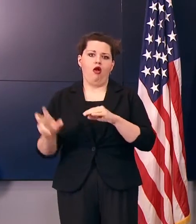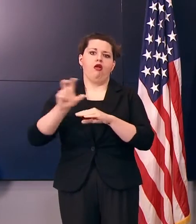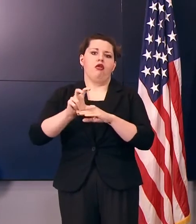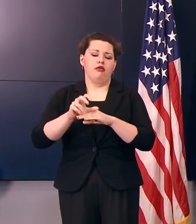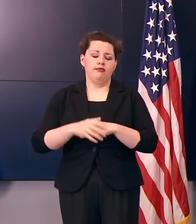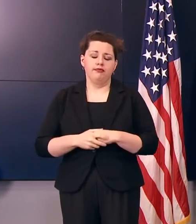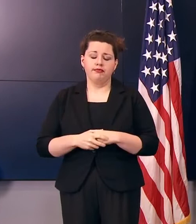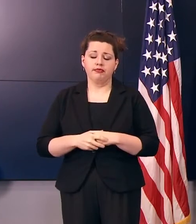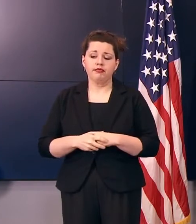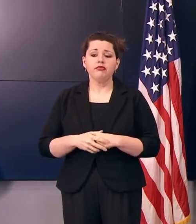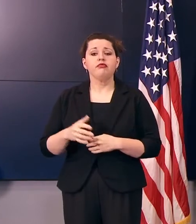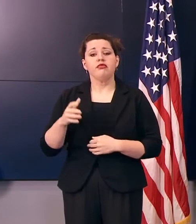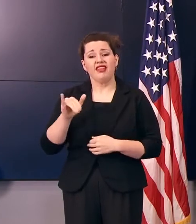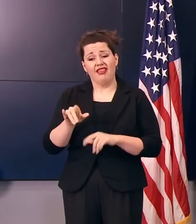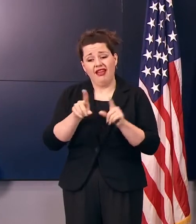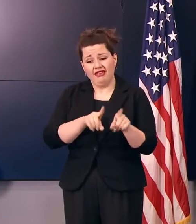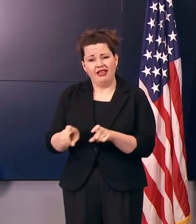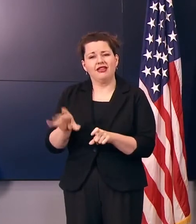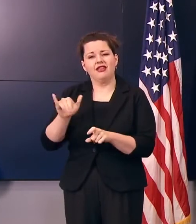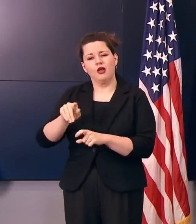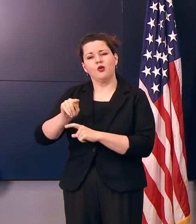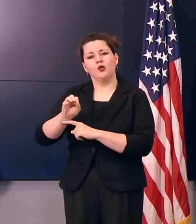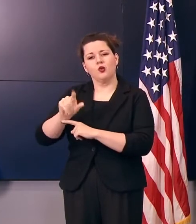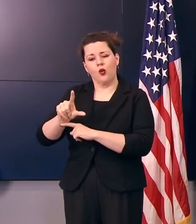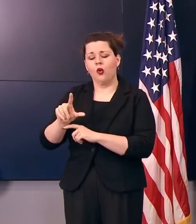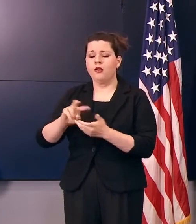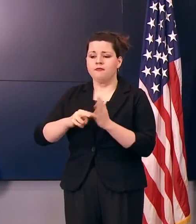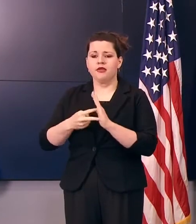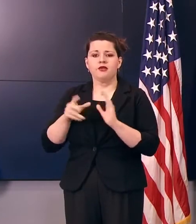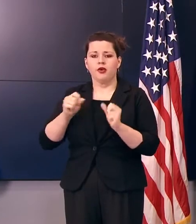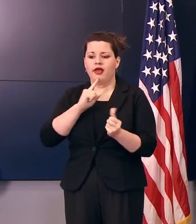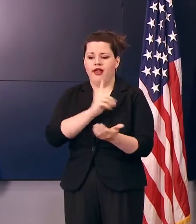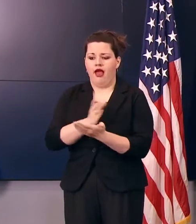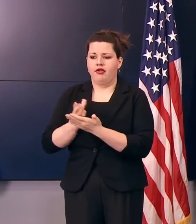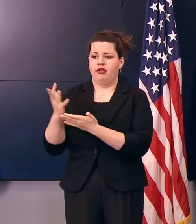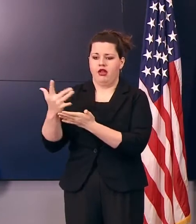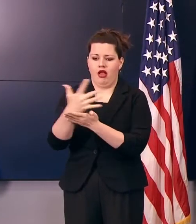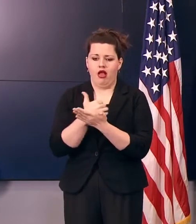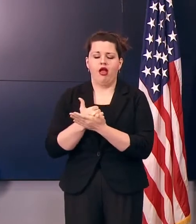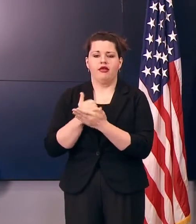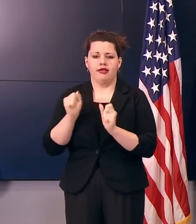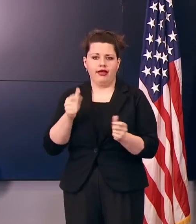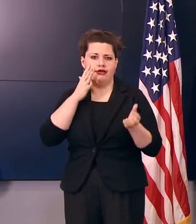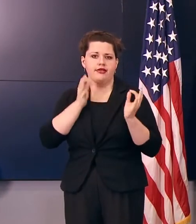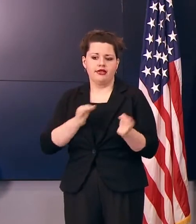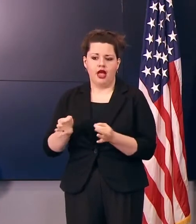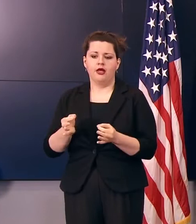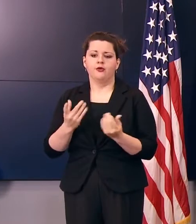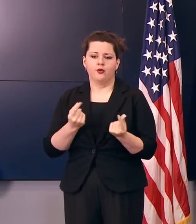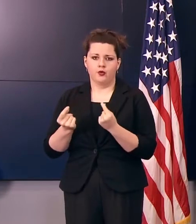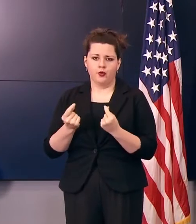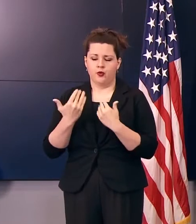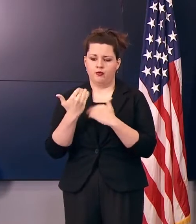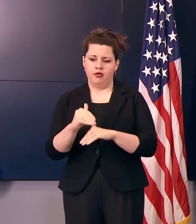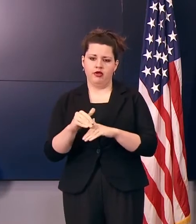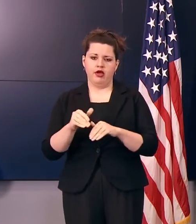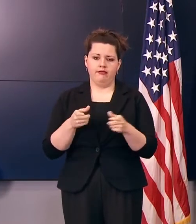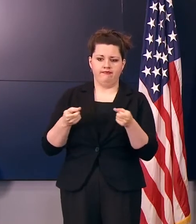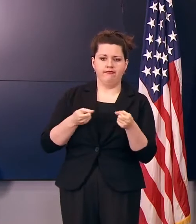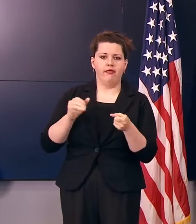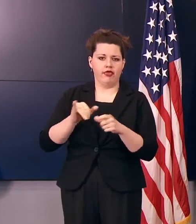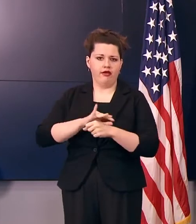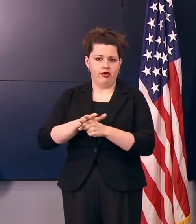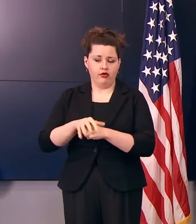Testing, as I said, is another tool that allows us to make evidence-based decisions about how to mitigate and manage the virus with precision,